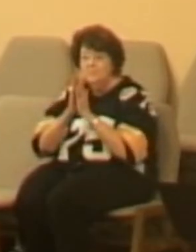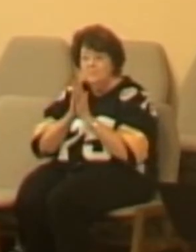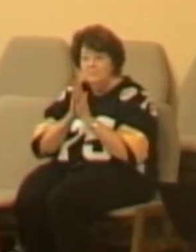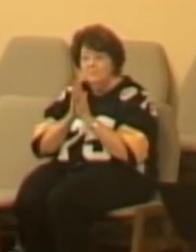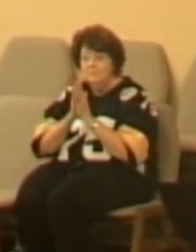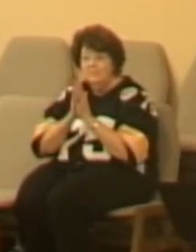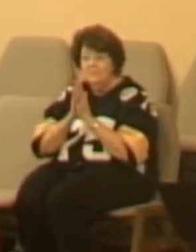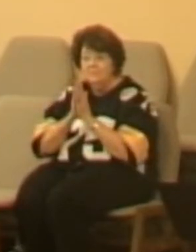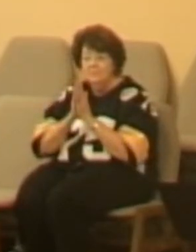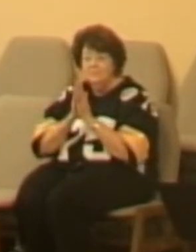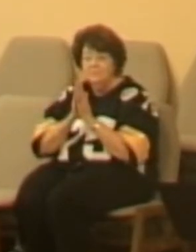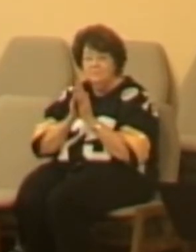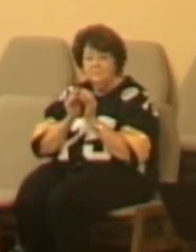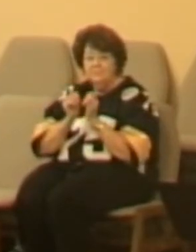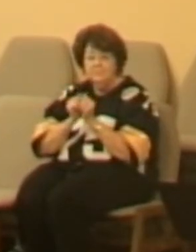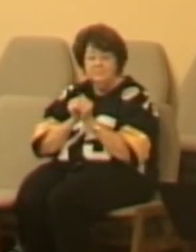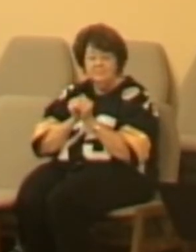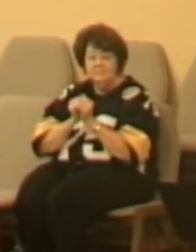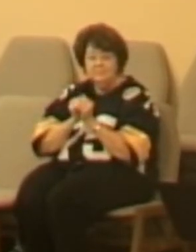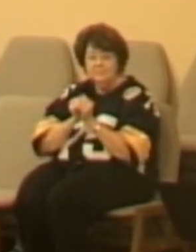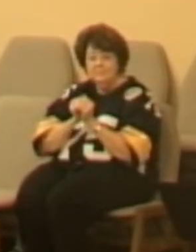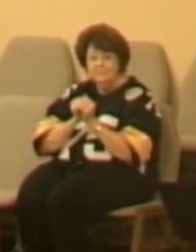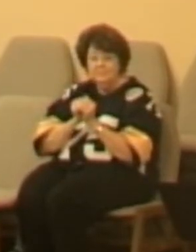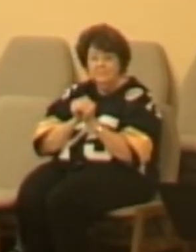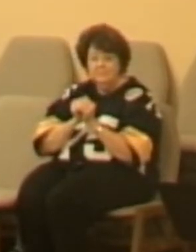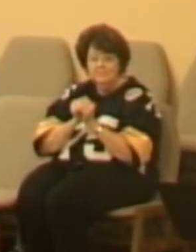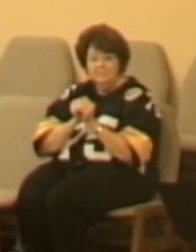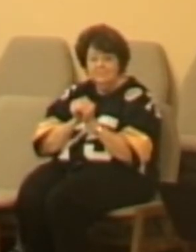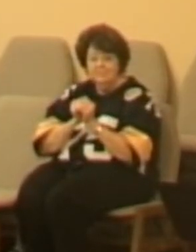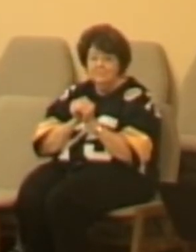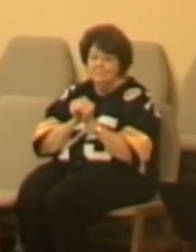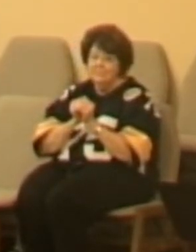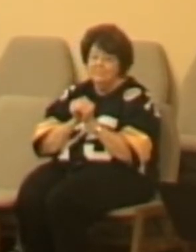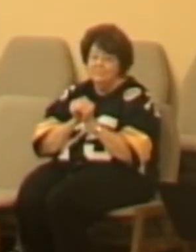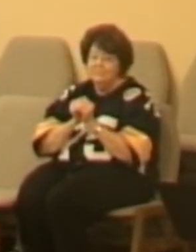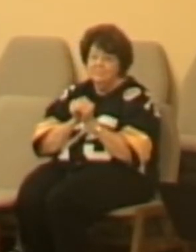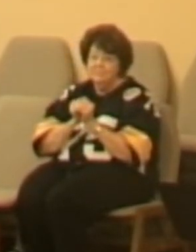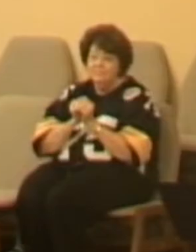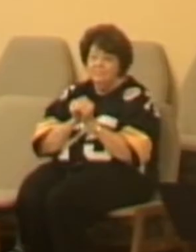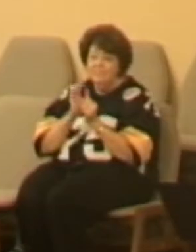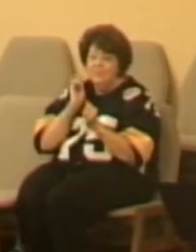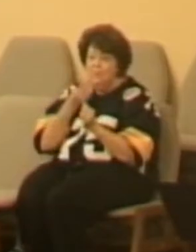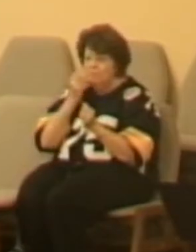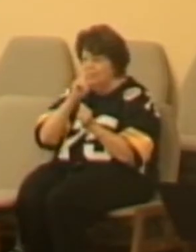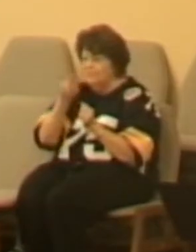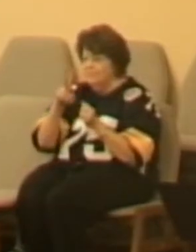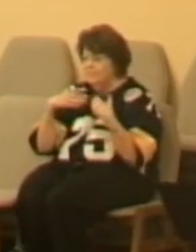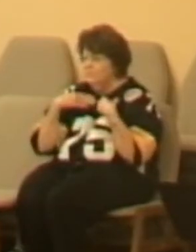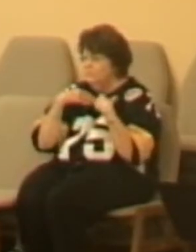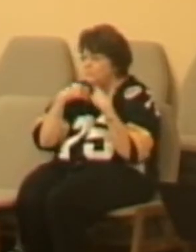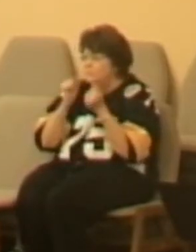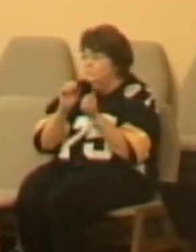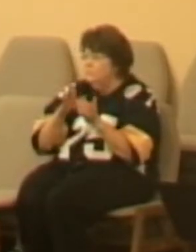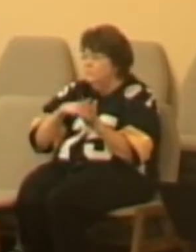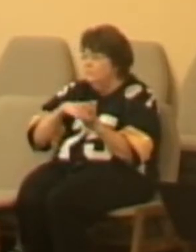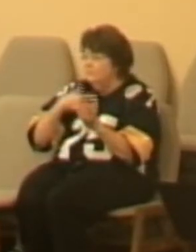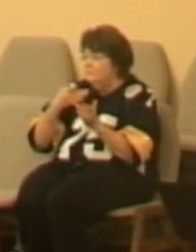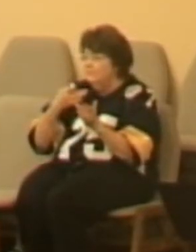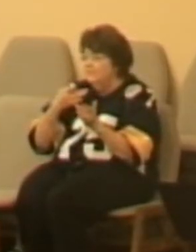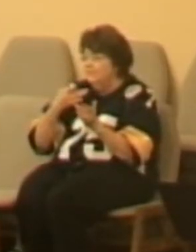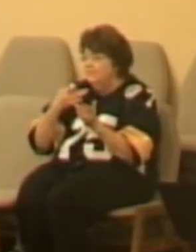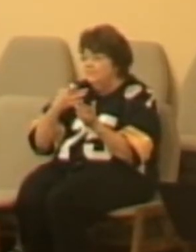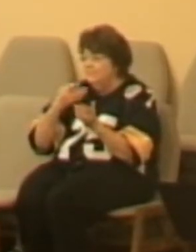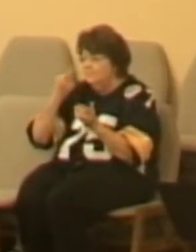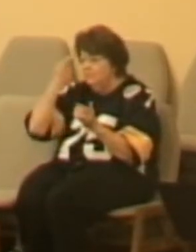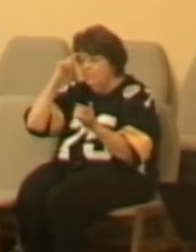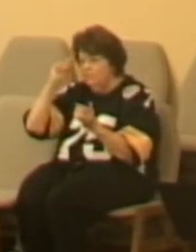that there are some pretty strong feelings on both sides of this aisle, wouldn't you say? There are some people who